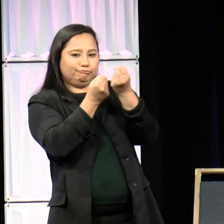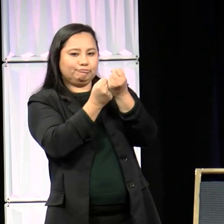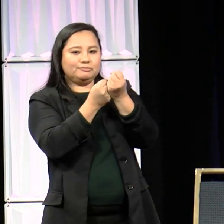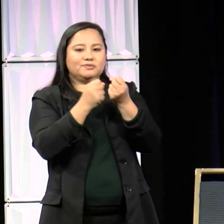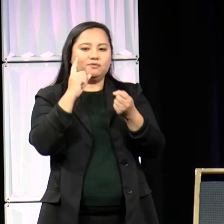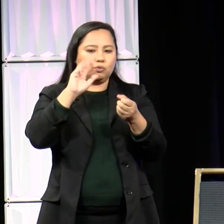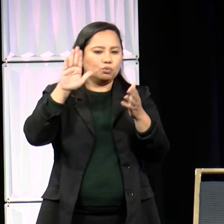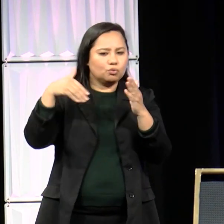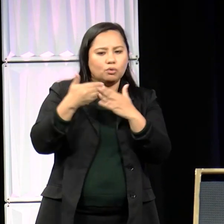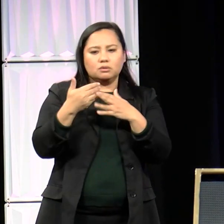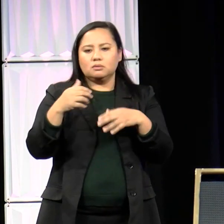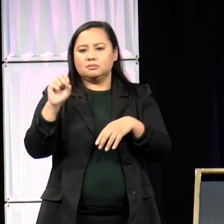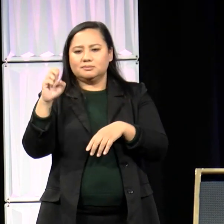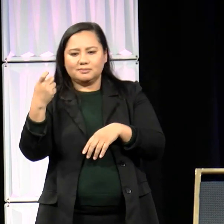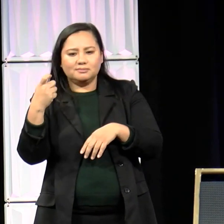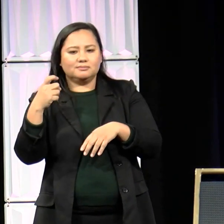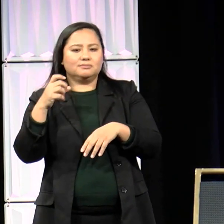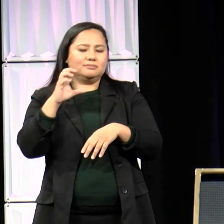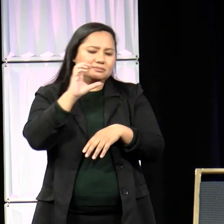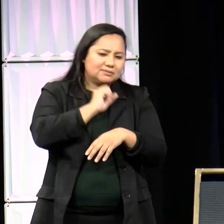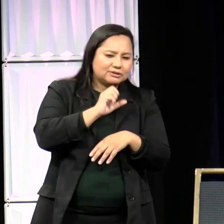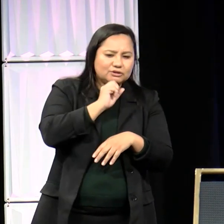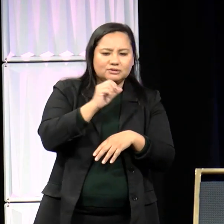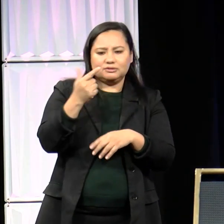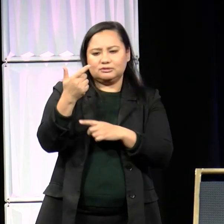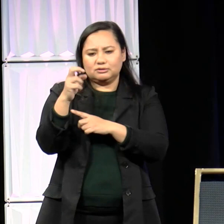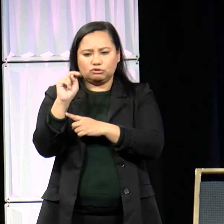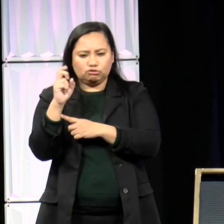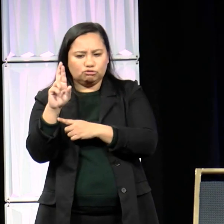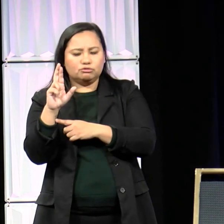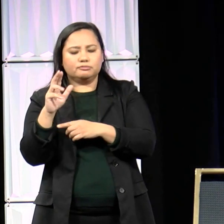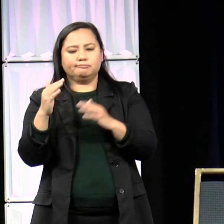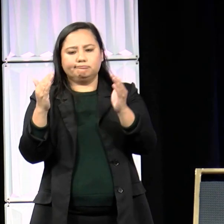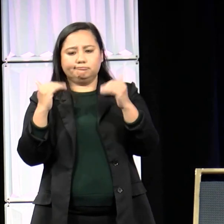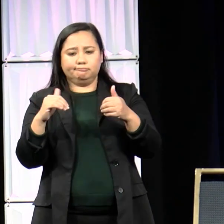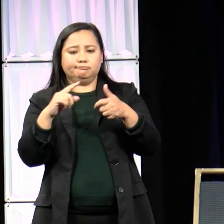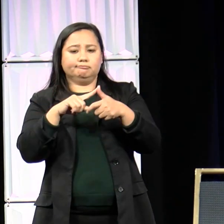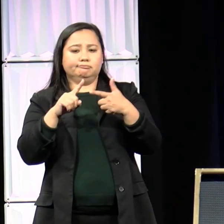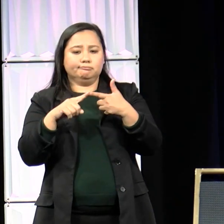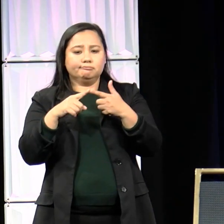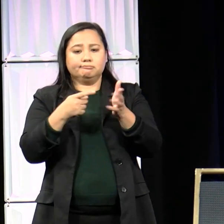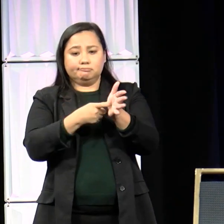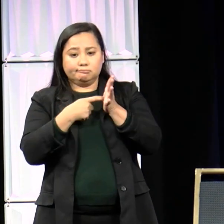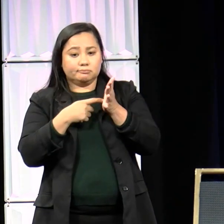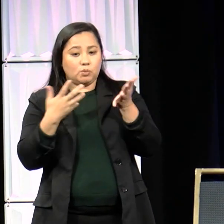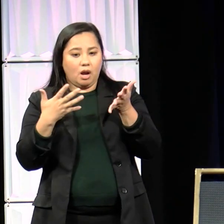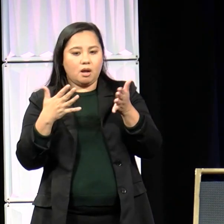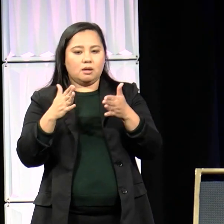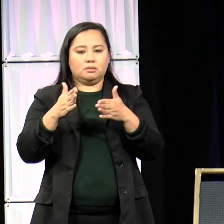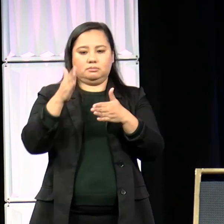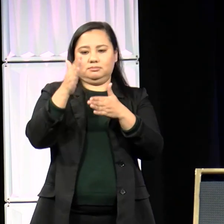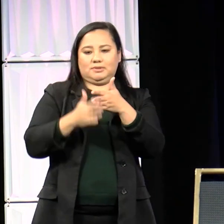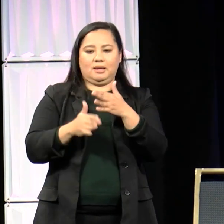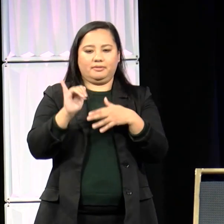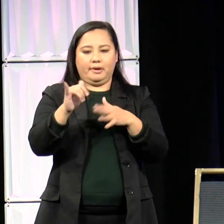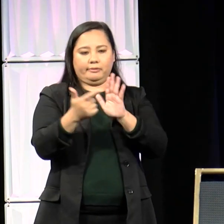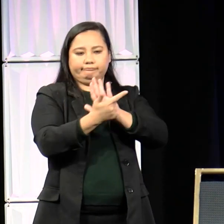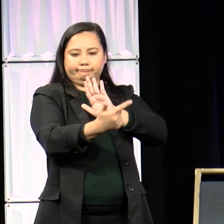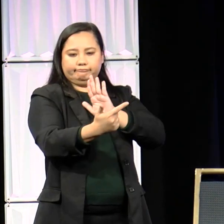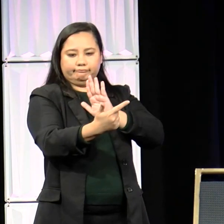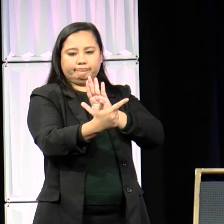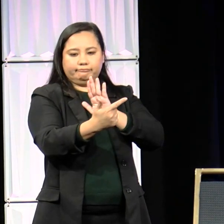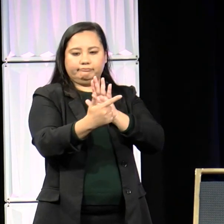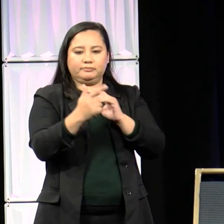genders, ages, and classes. Number two, we demand an end to criminalization of reproductive choices for all birthing